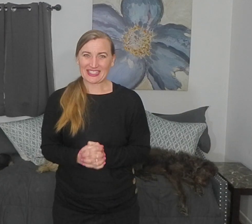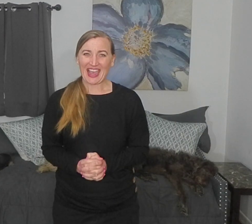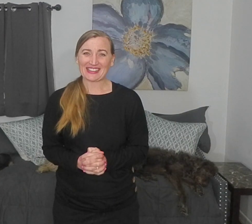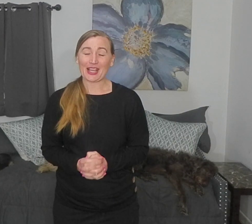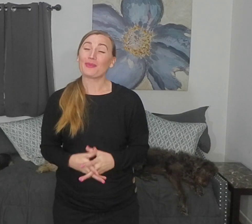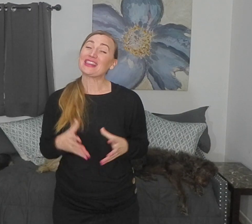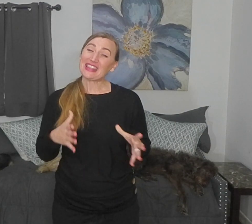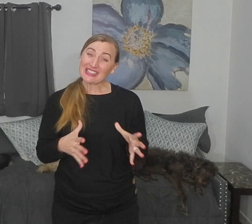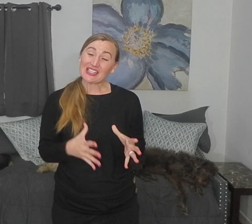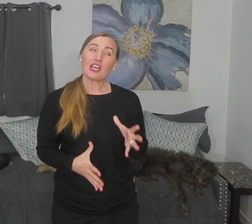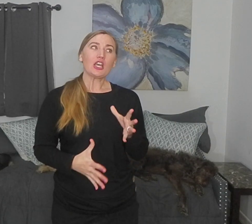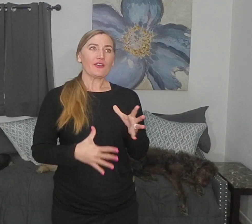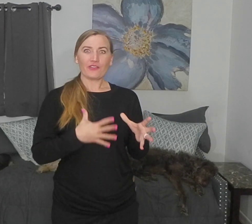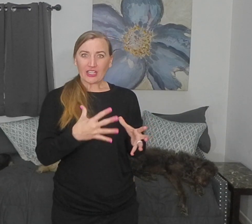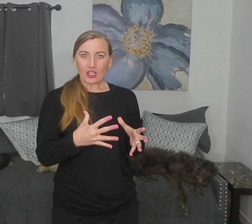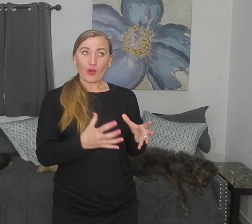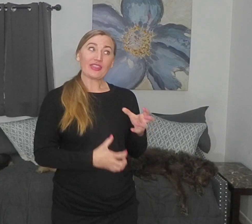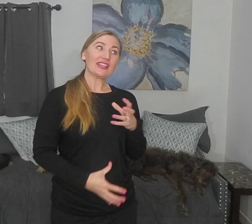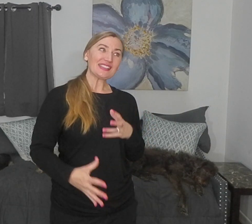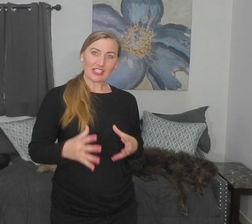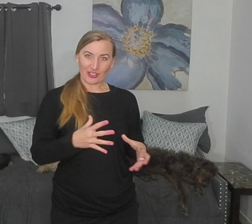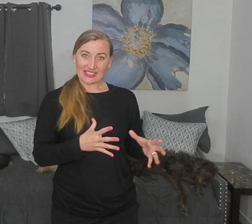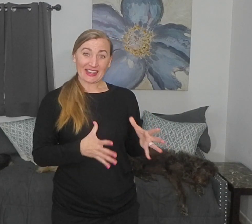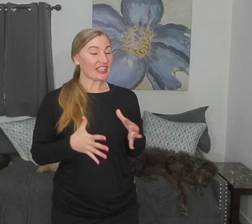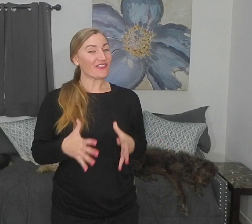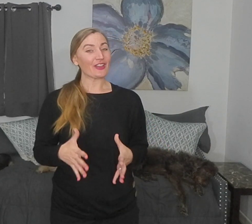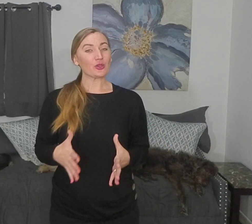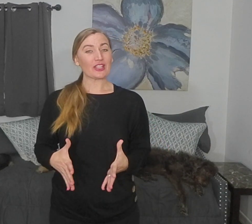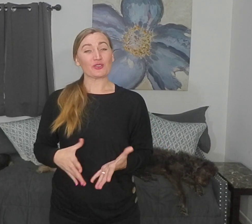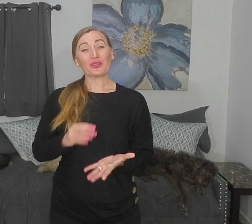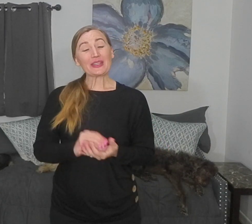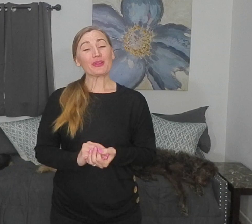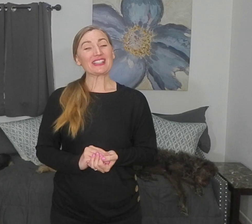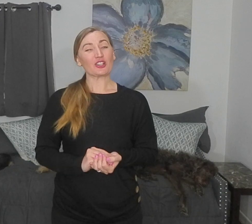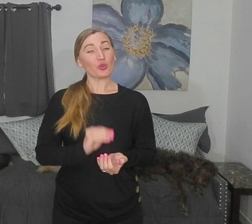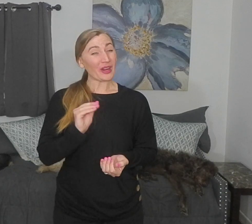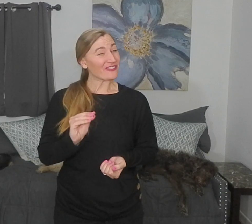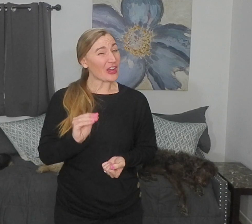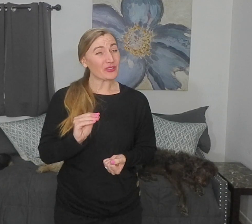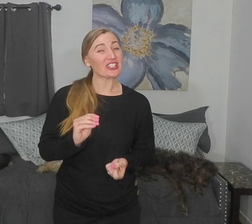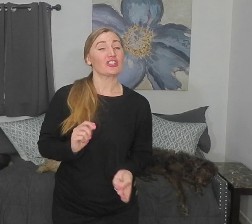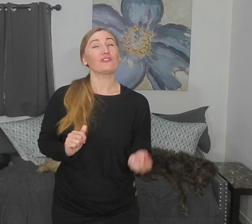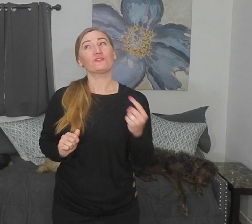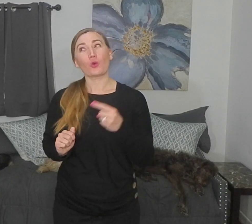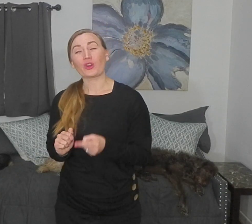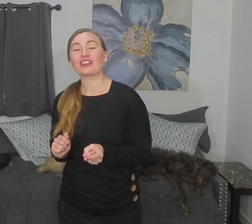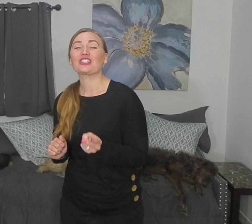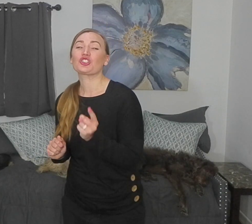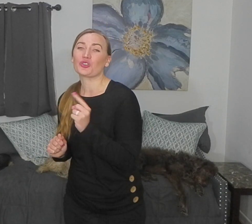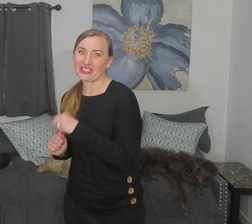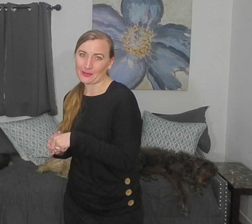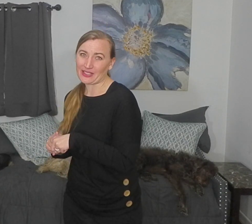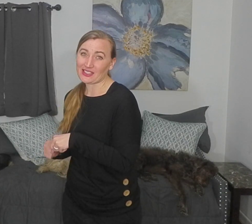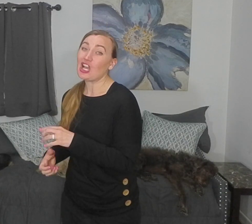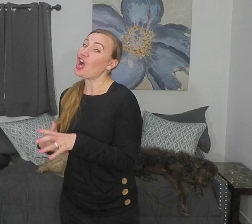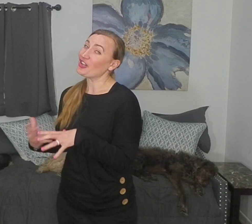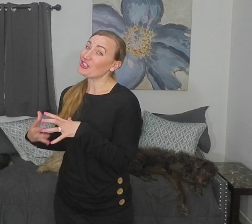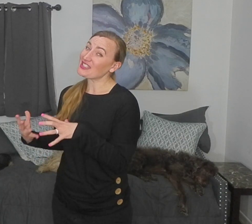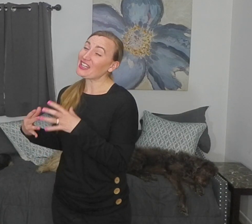ataxia. But this video and this series on the evaluation really plays a great foundation for the treatment, understanding